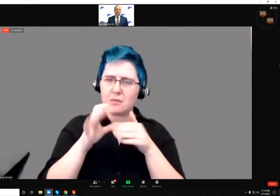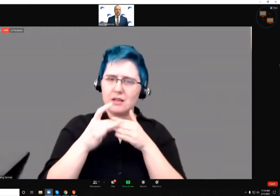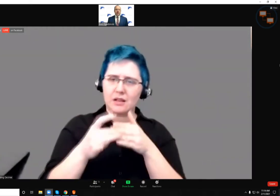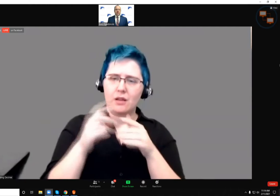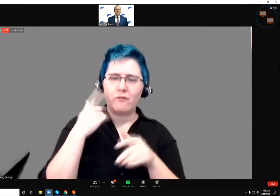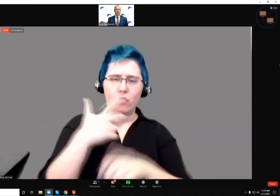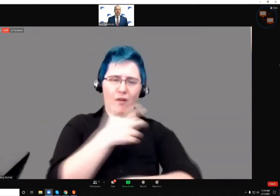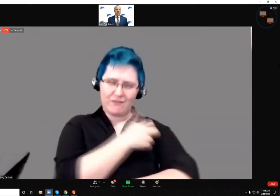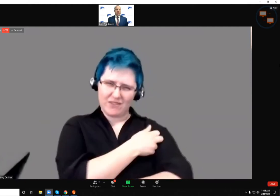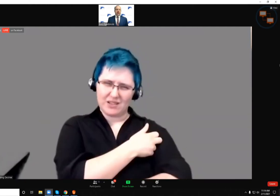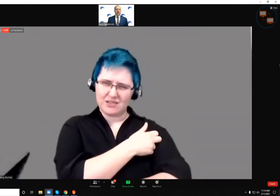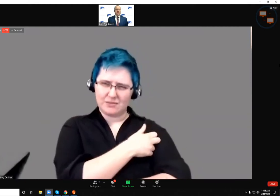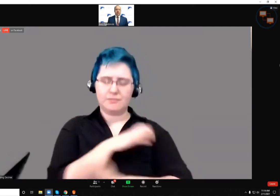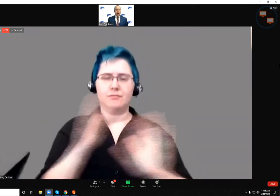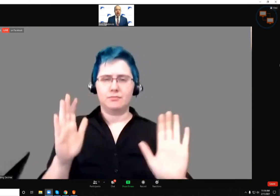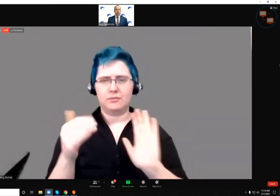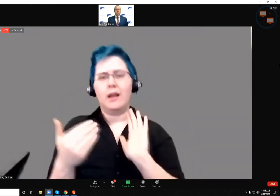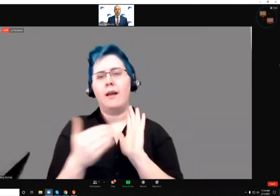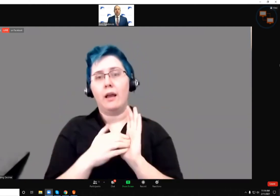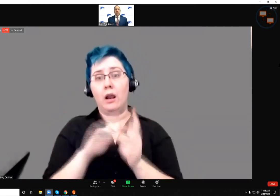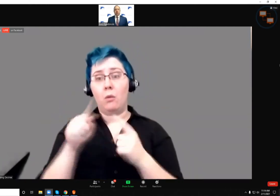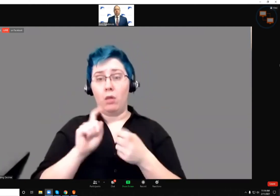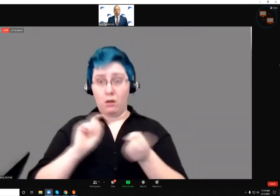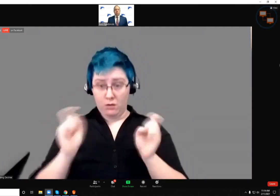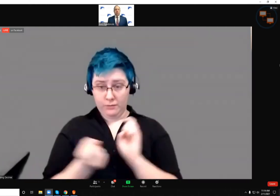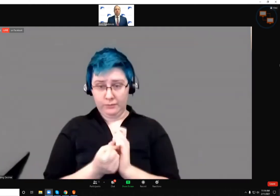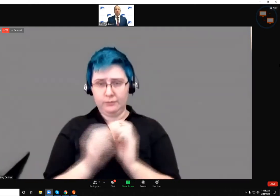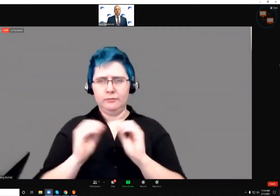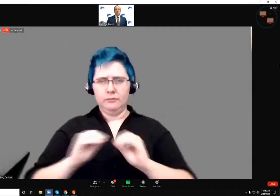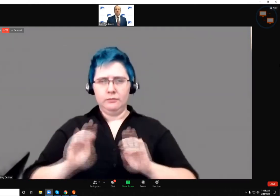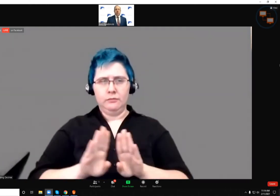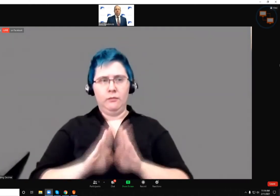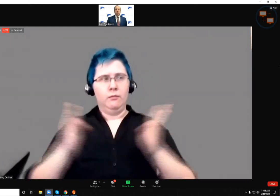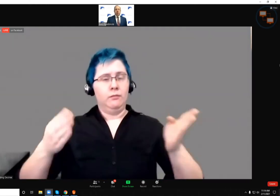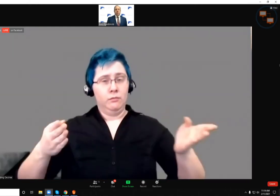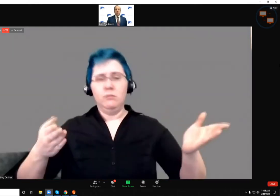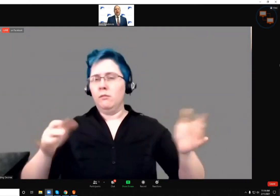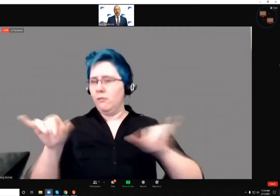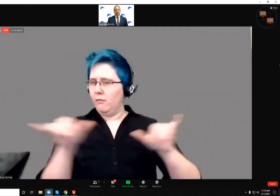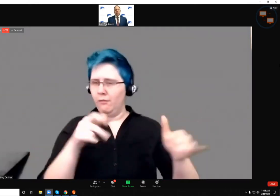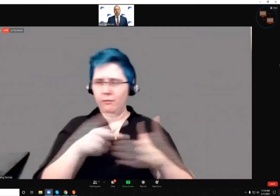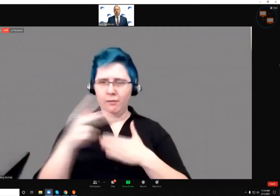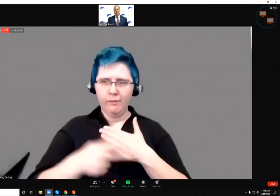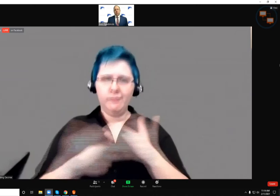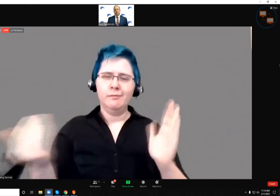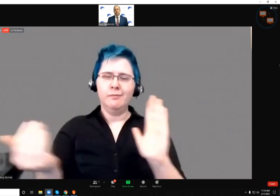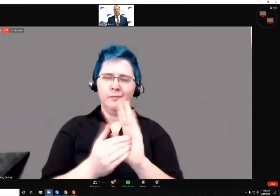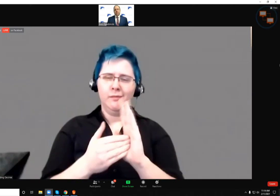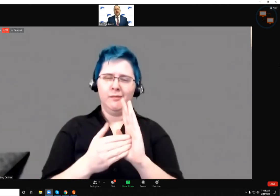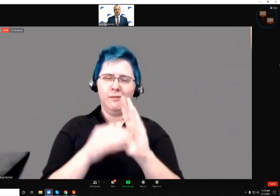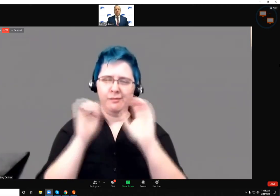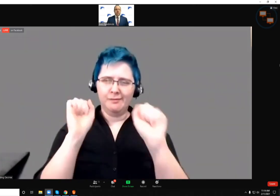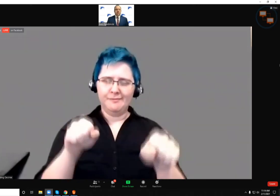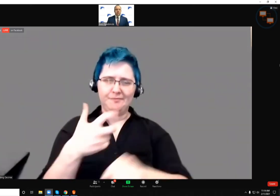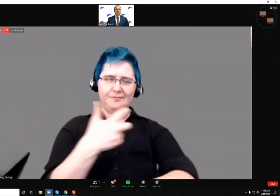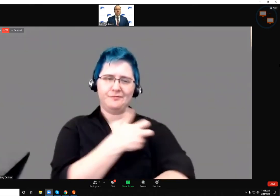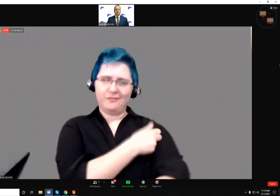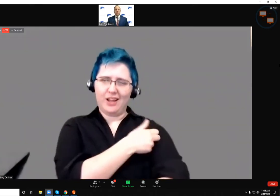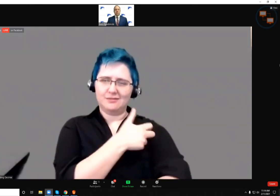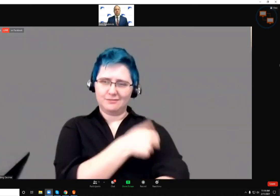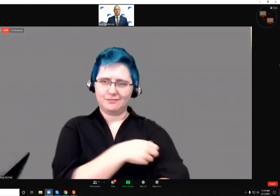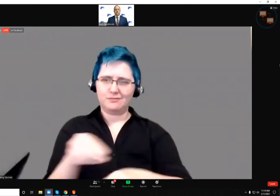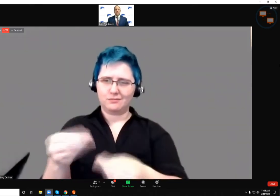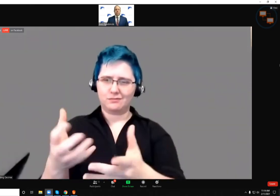for vaccinations. And again, as they change, they become more open. Those same programs will, again, be able to vaccinate those individuals.